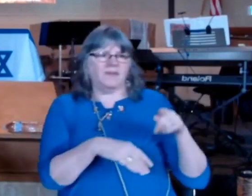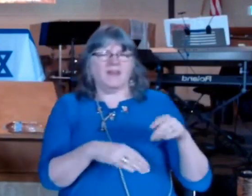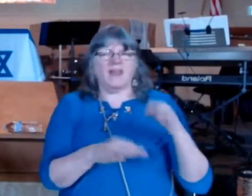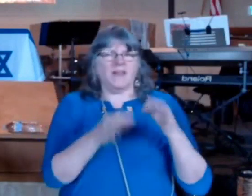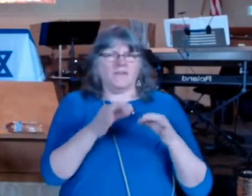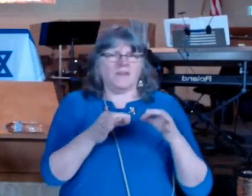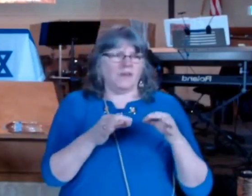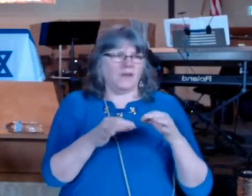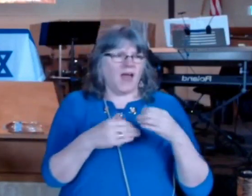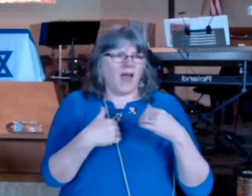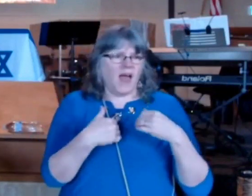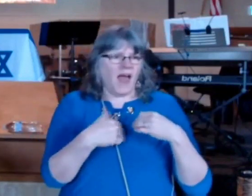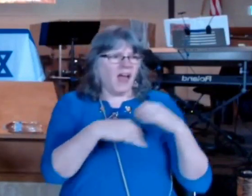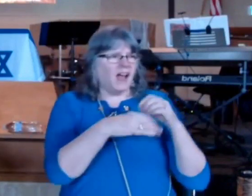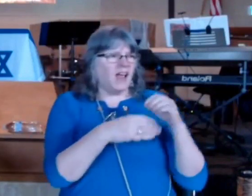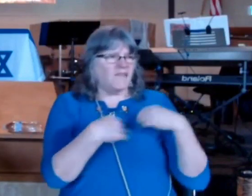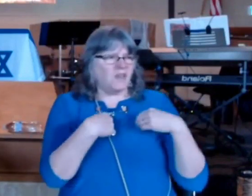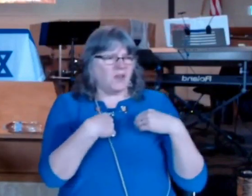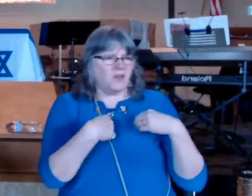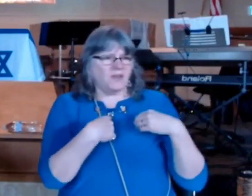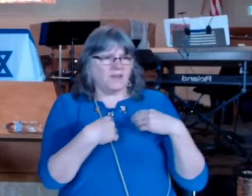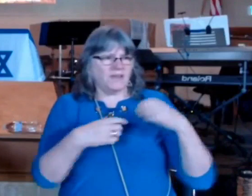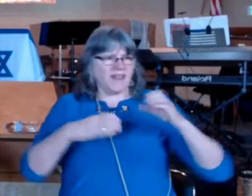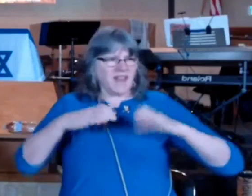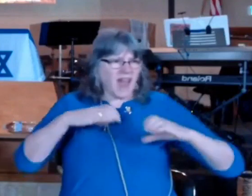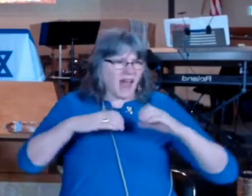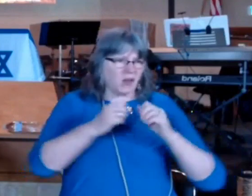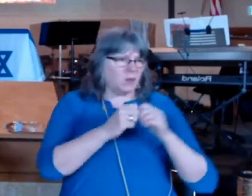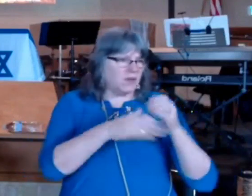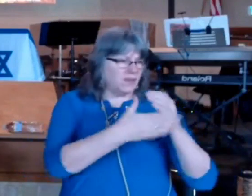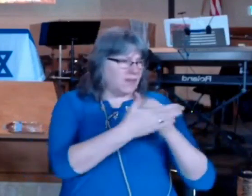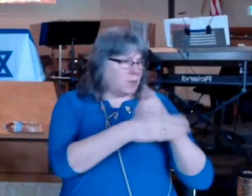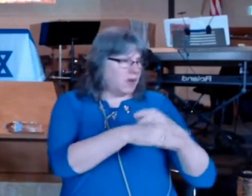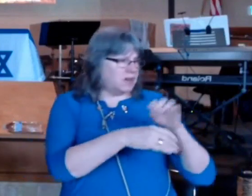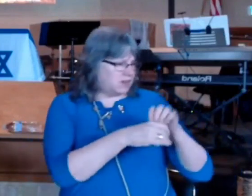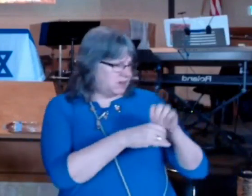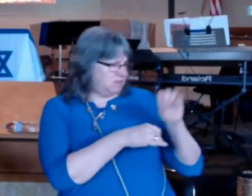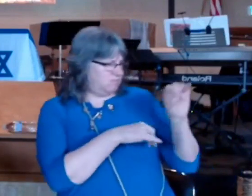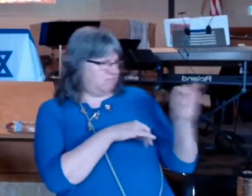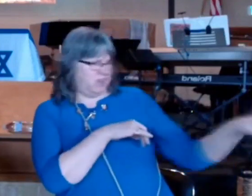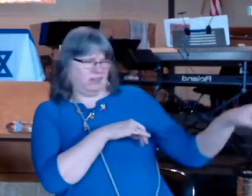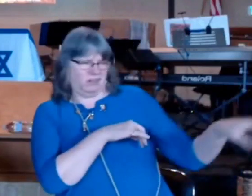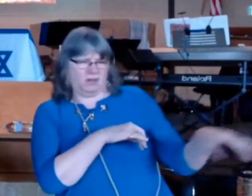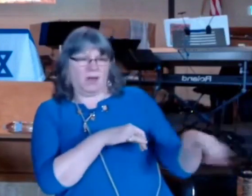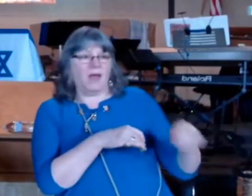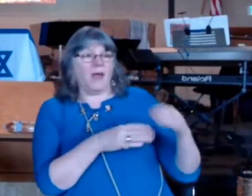leper is an experience most of us have had one time or another